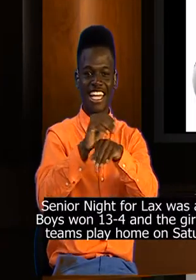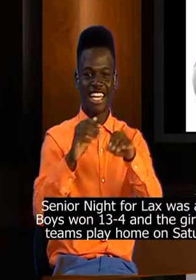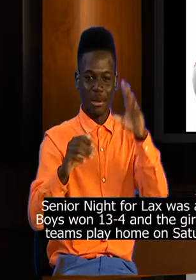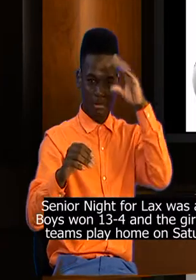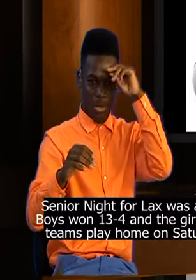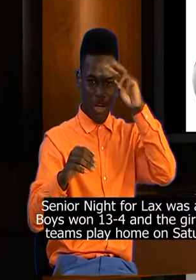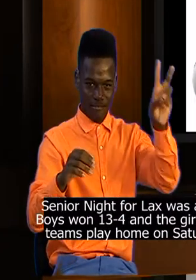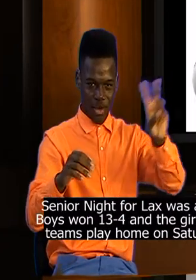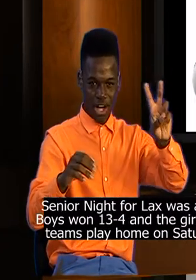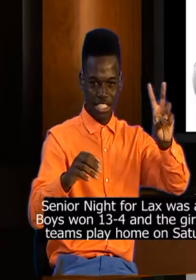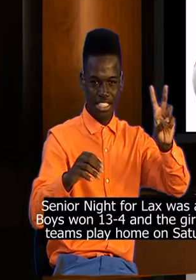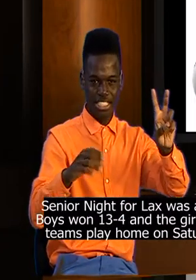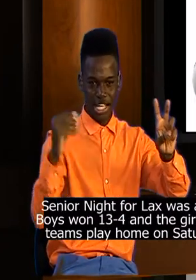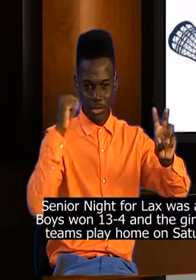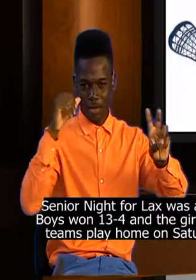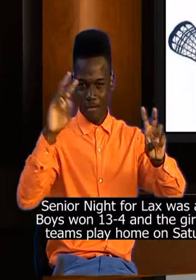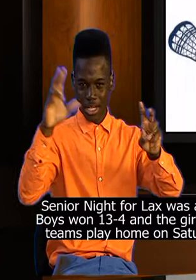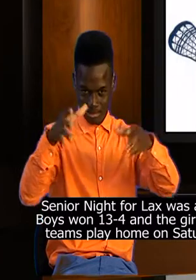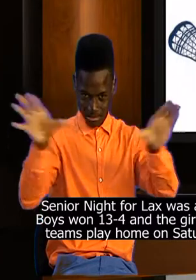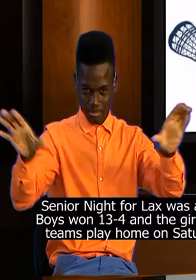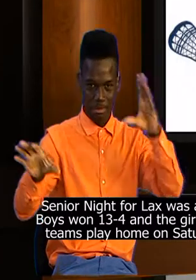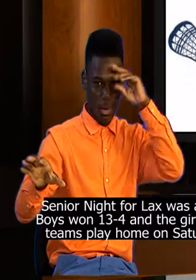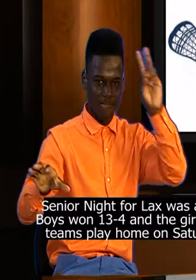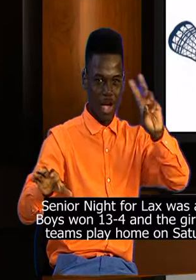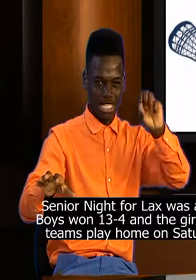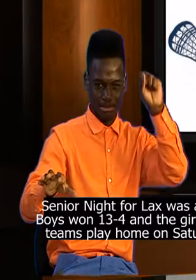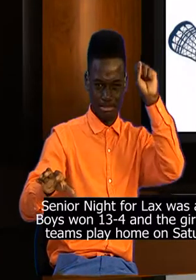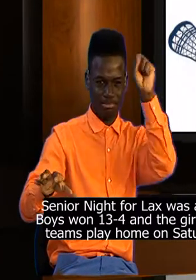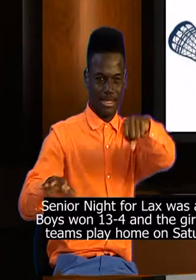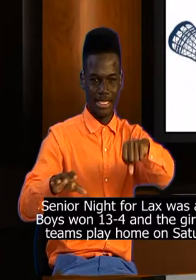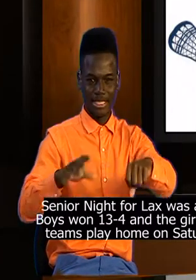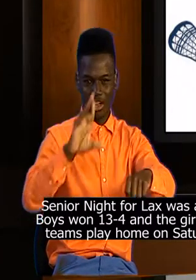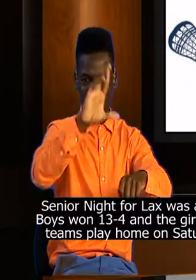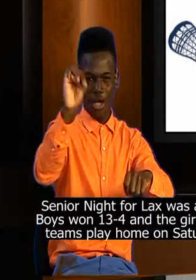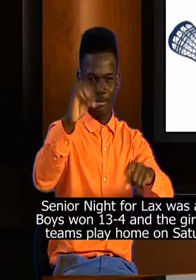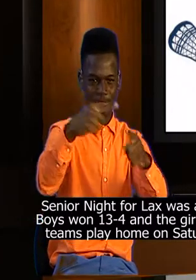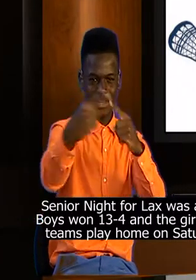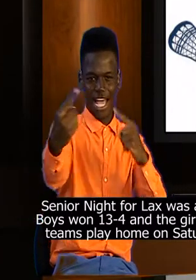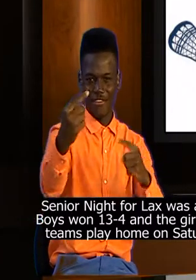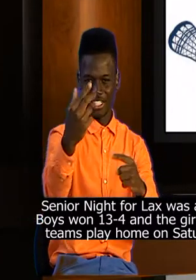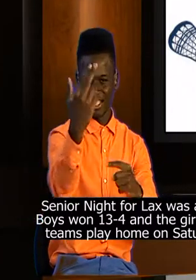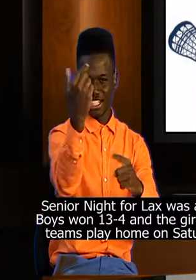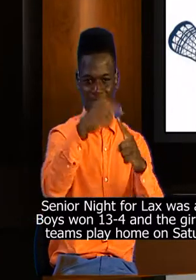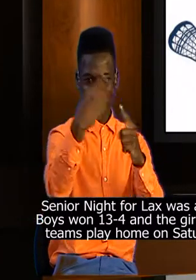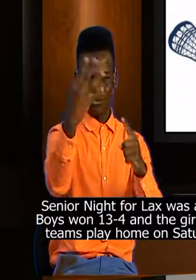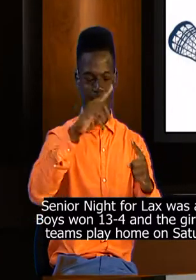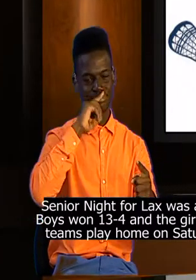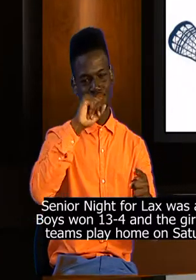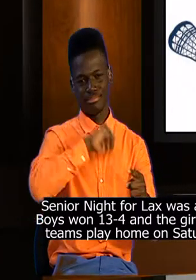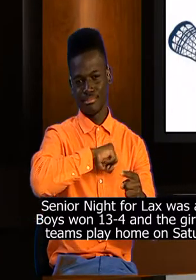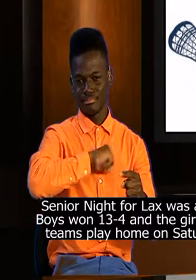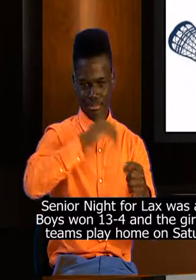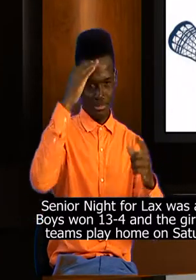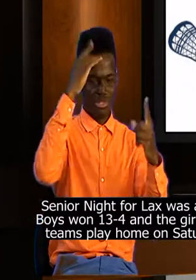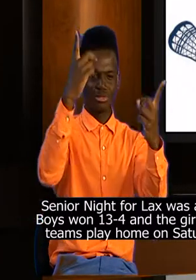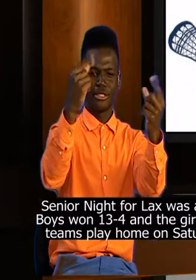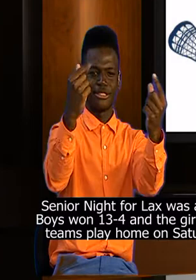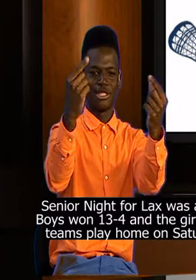night. We had the boys varsity and girls varsity lacrosse. The boys lacrosse defeated Richard Montgomery Cohen